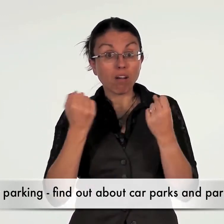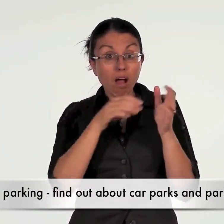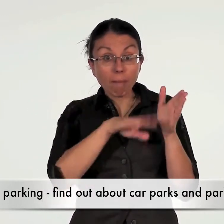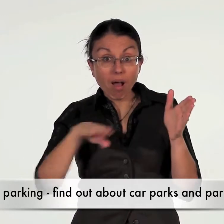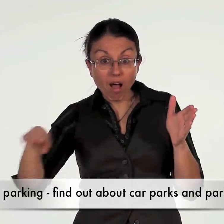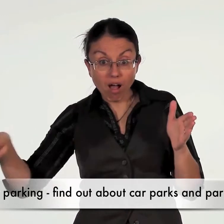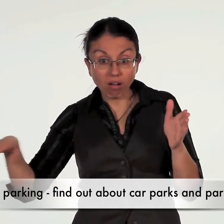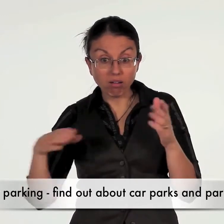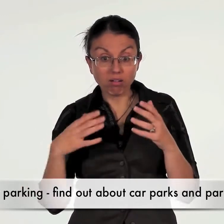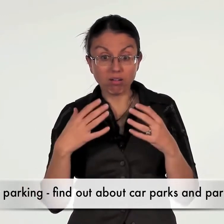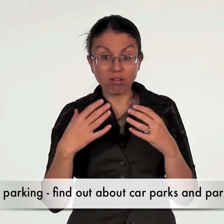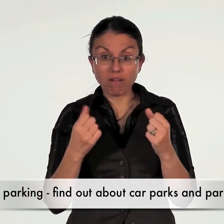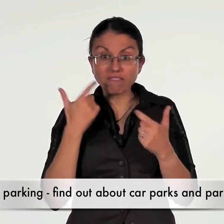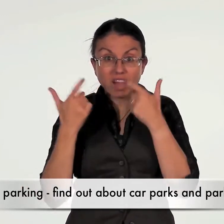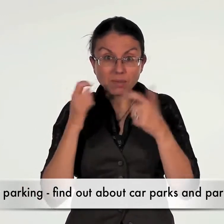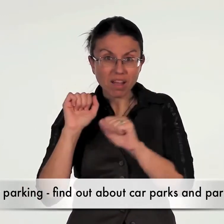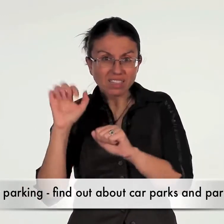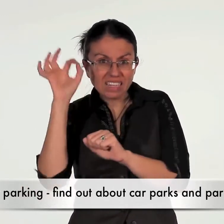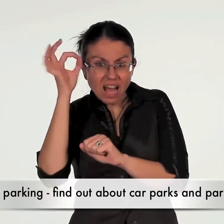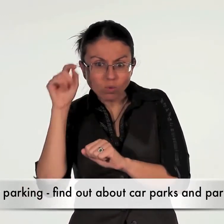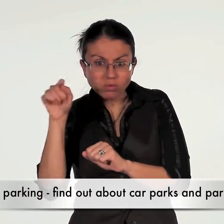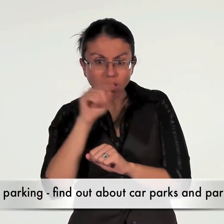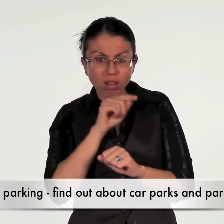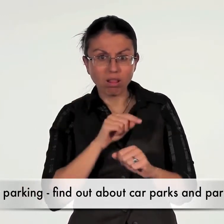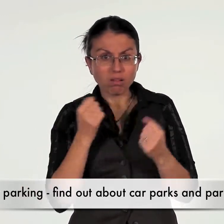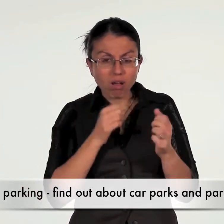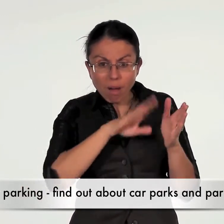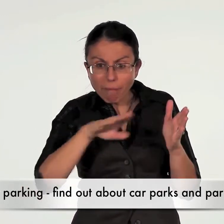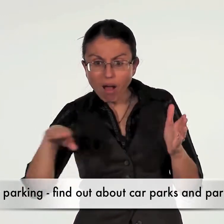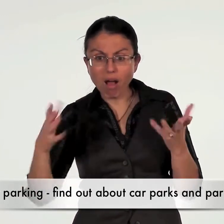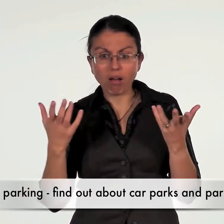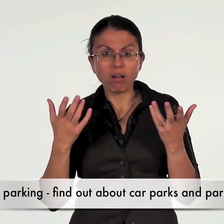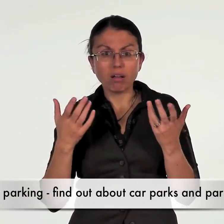car parking find out about car parks and park and ride